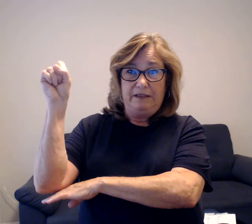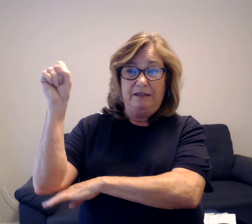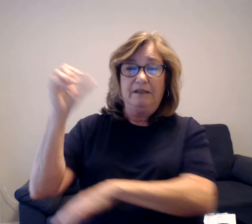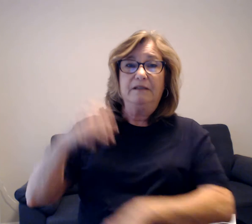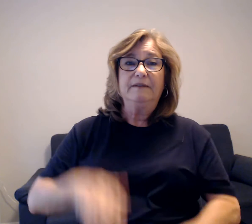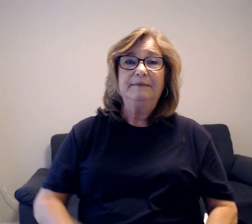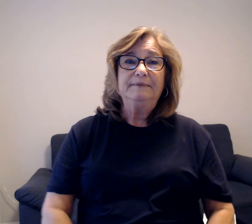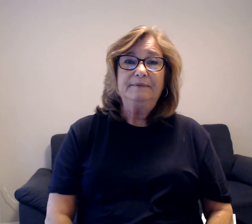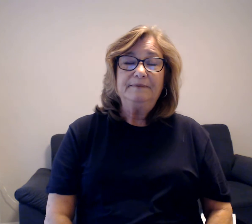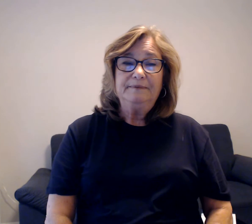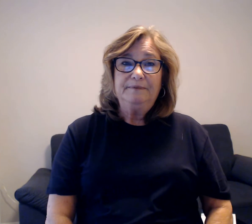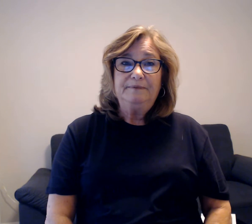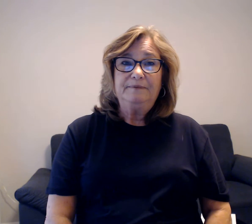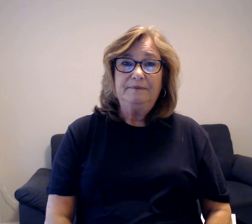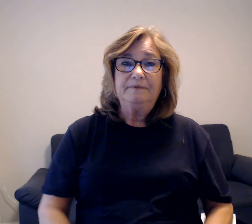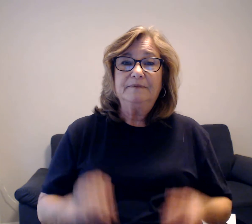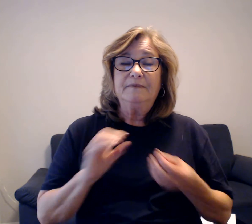Number 15.